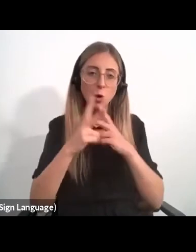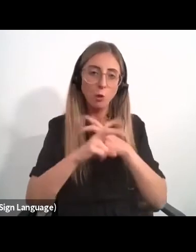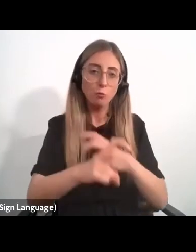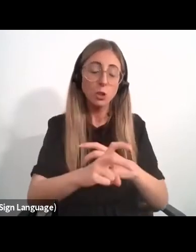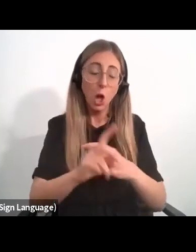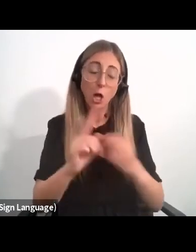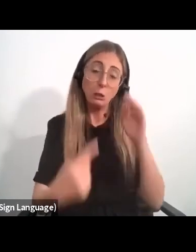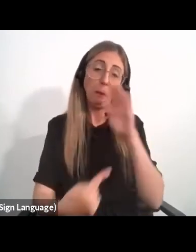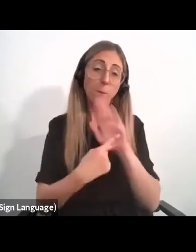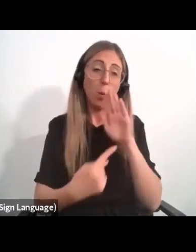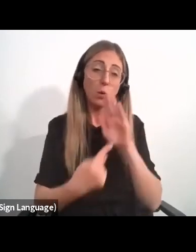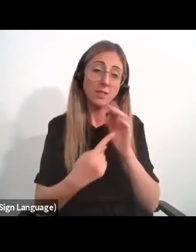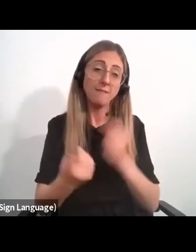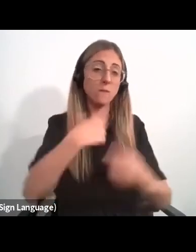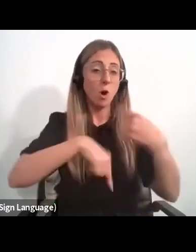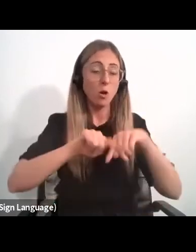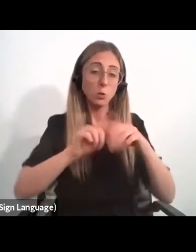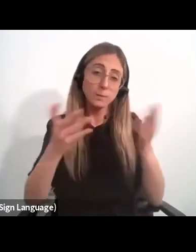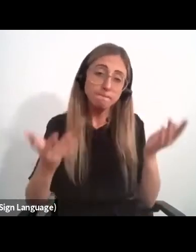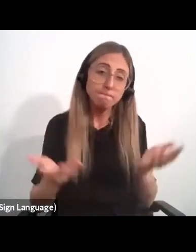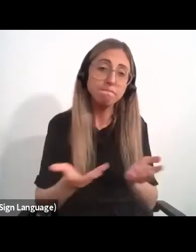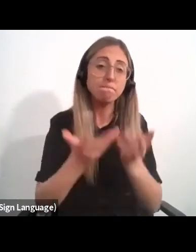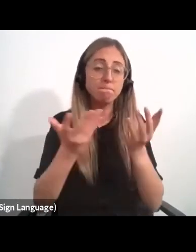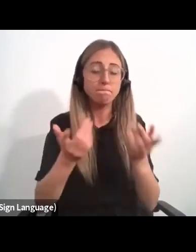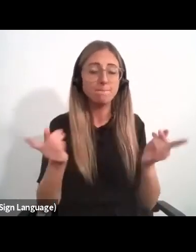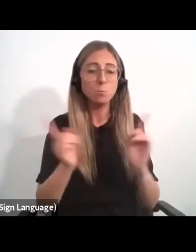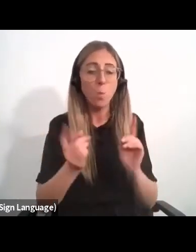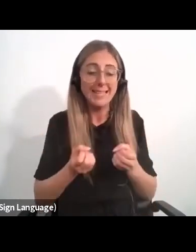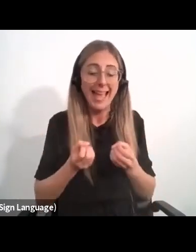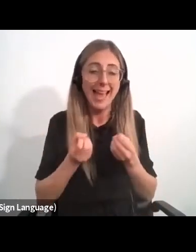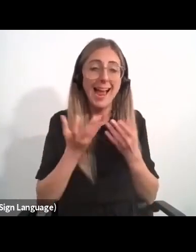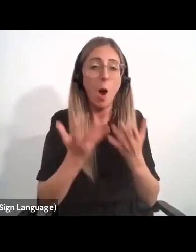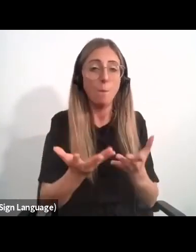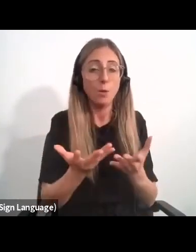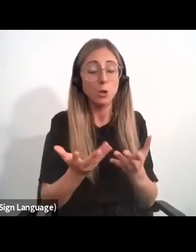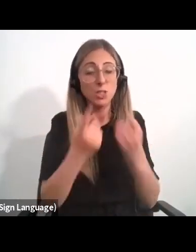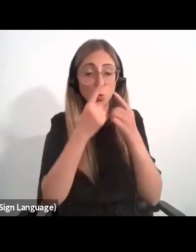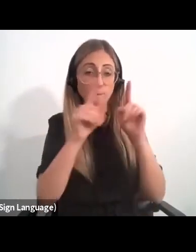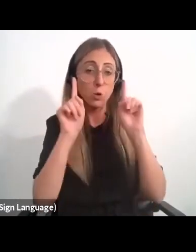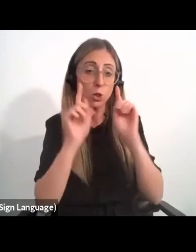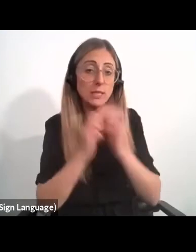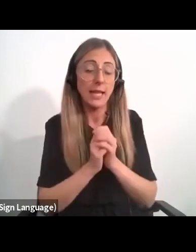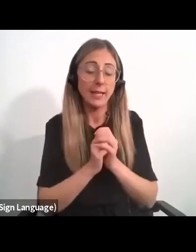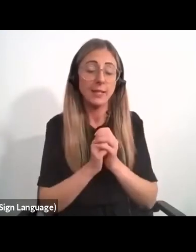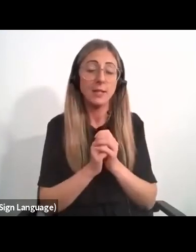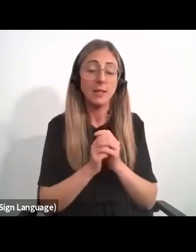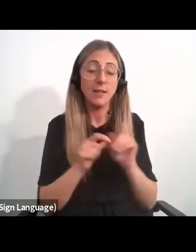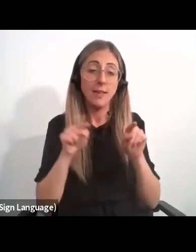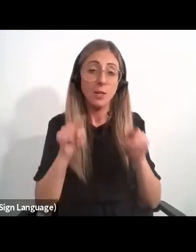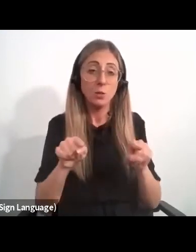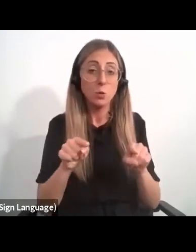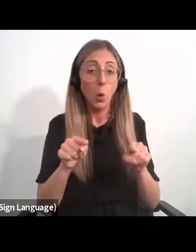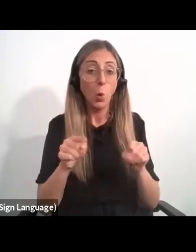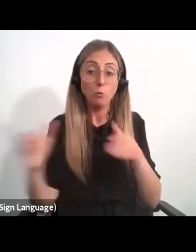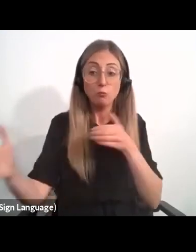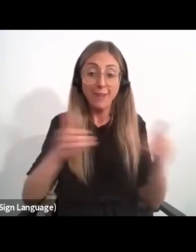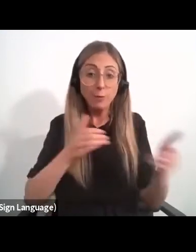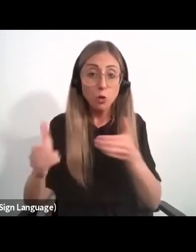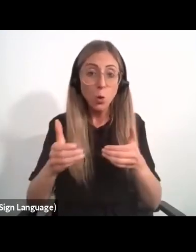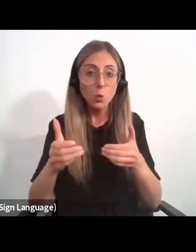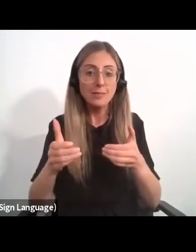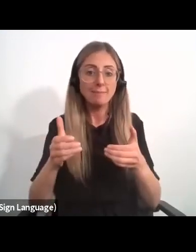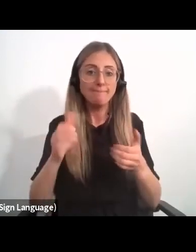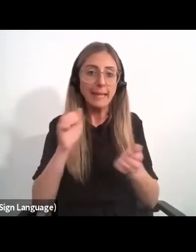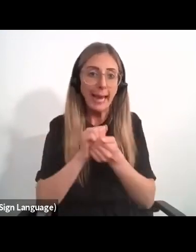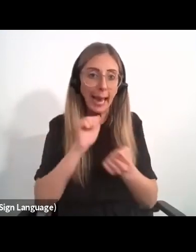essential contributor to driving innovative outputs from these institutions. In order to recruit and recruit and